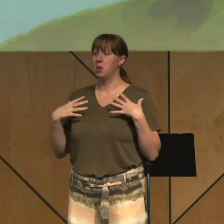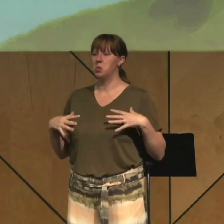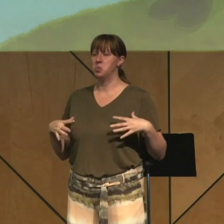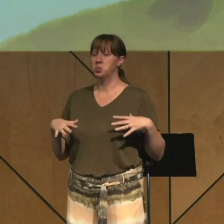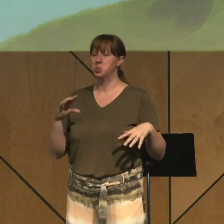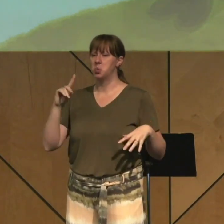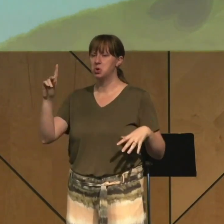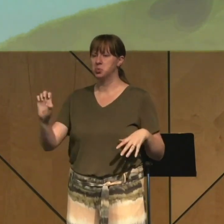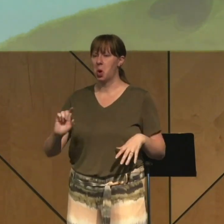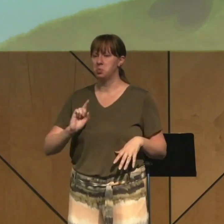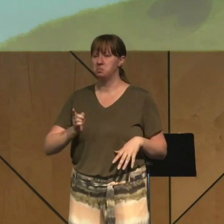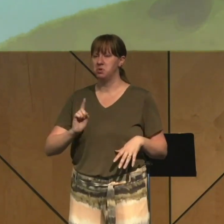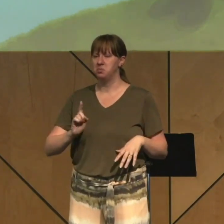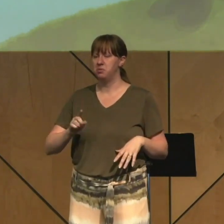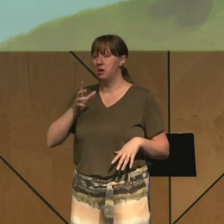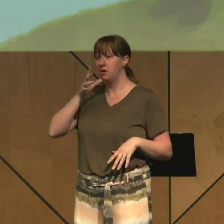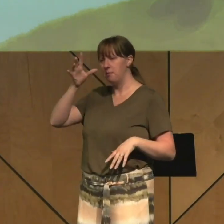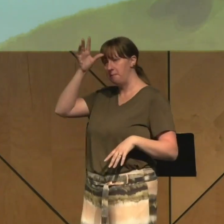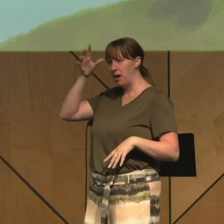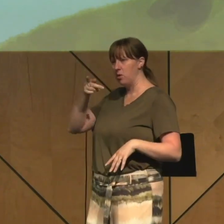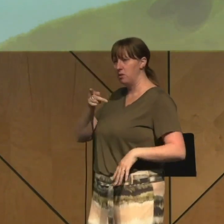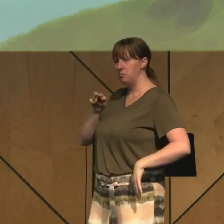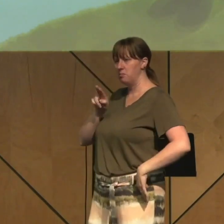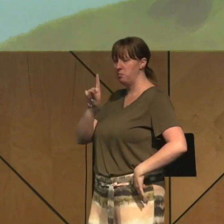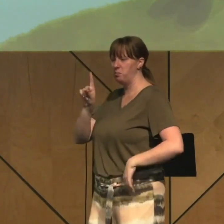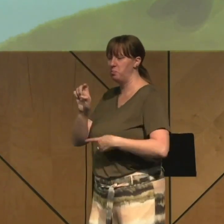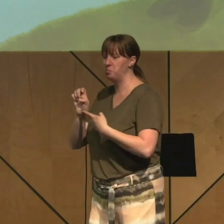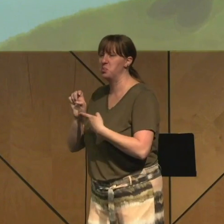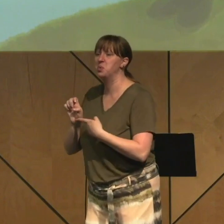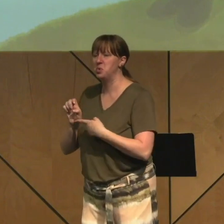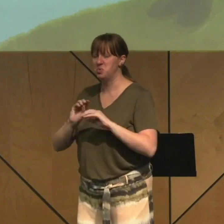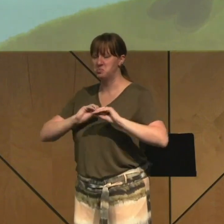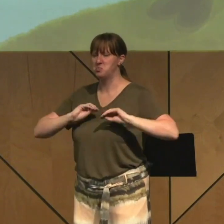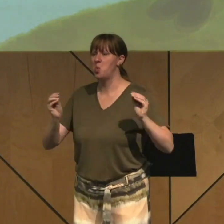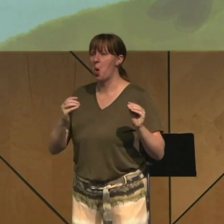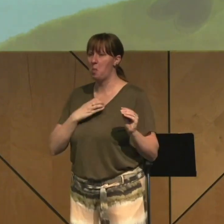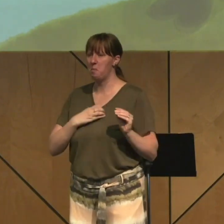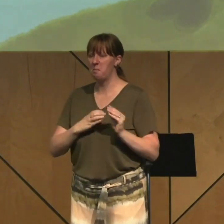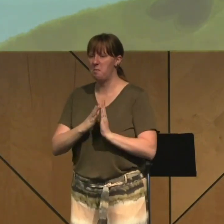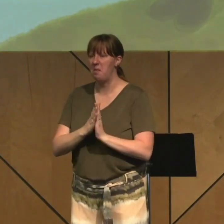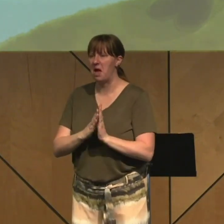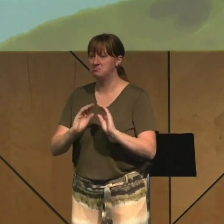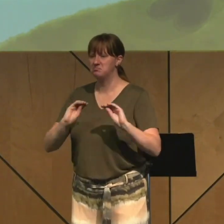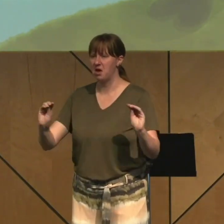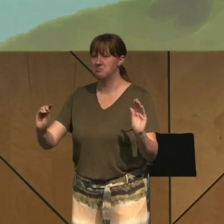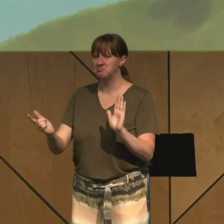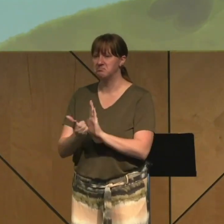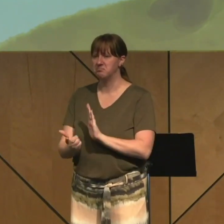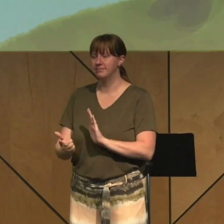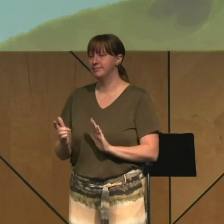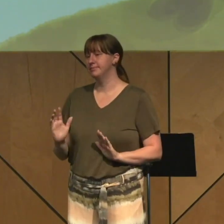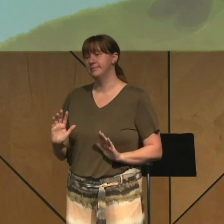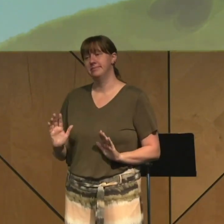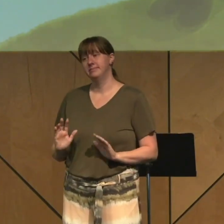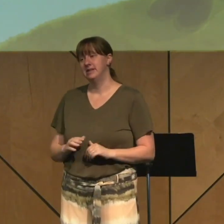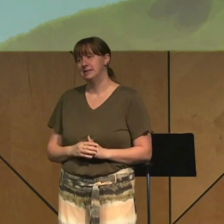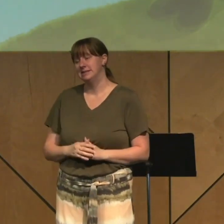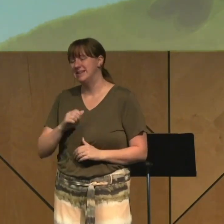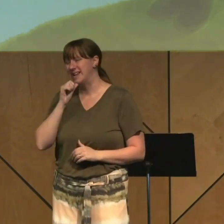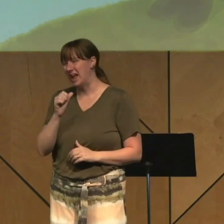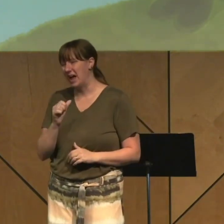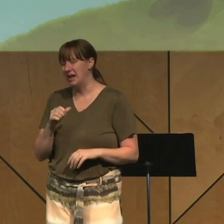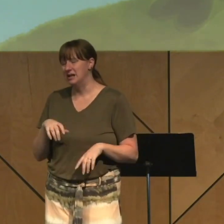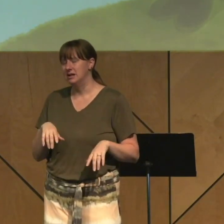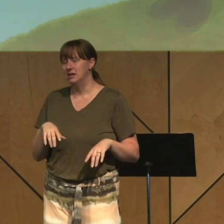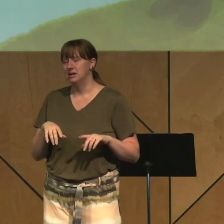parent who's prude and anti-passion. But how I wish, oh, I